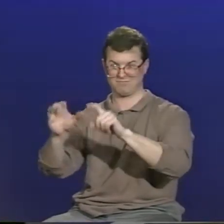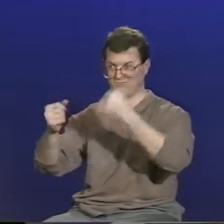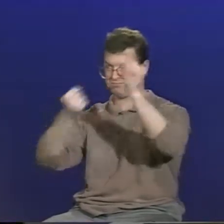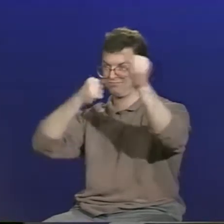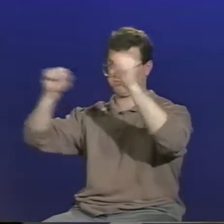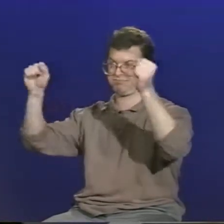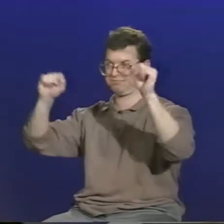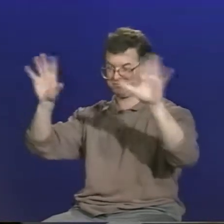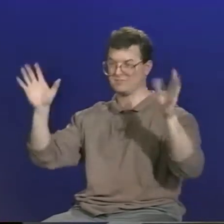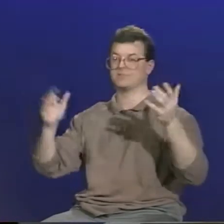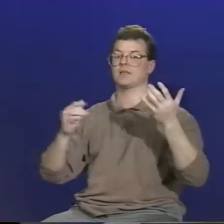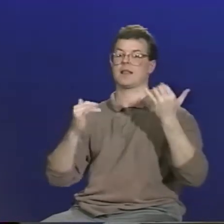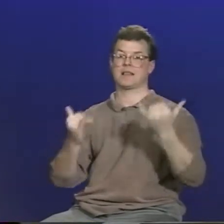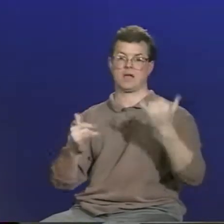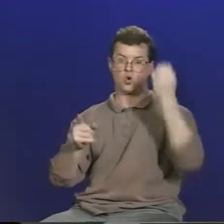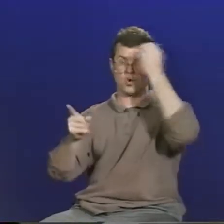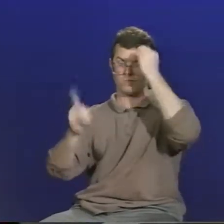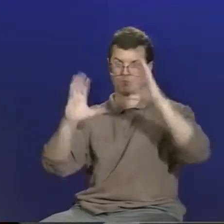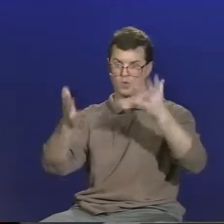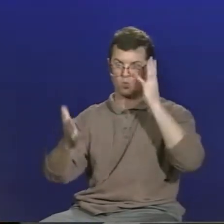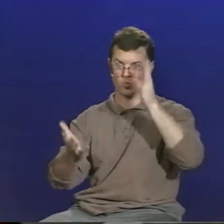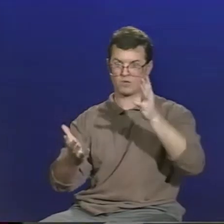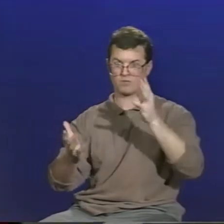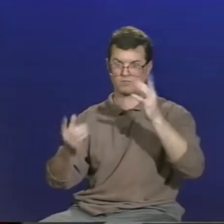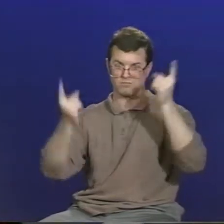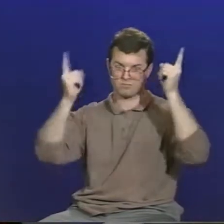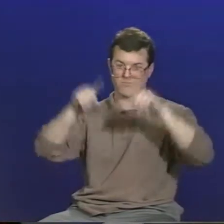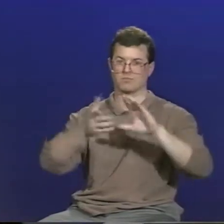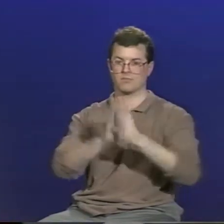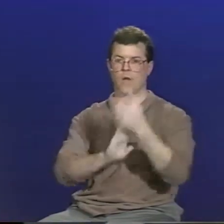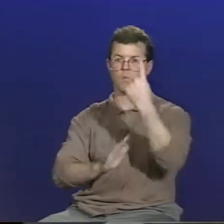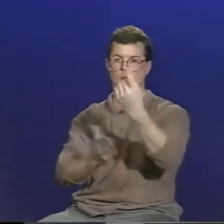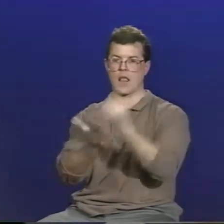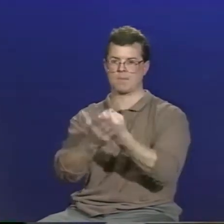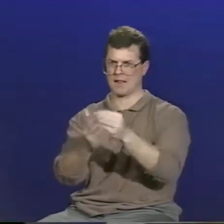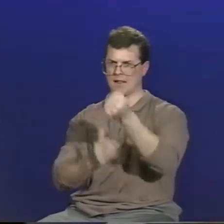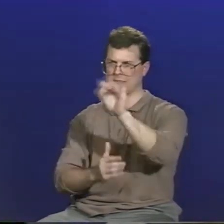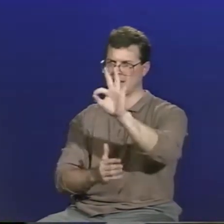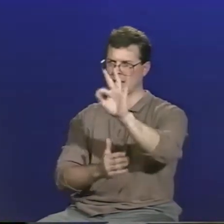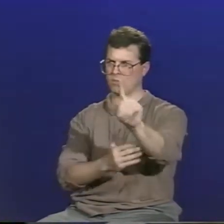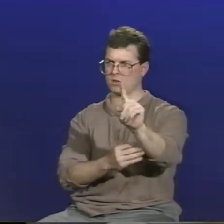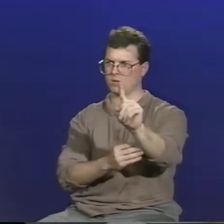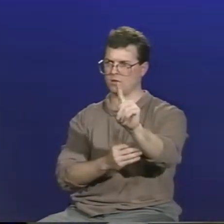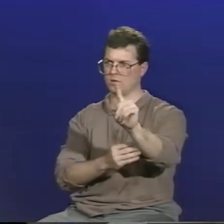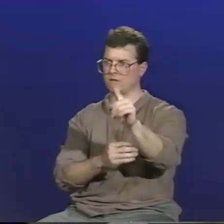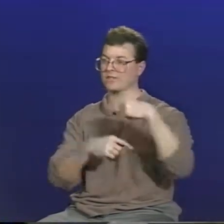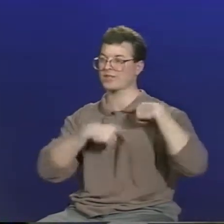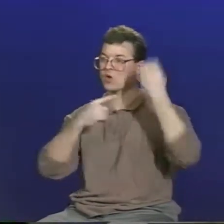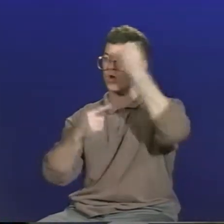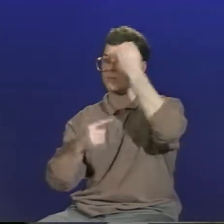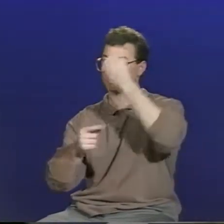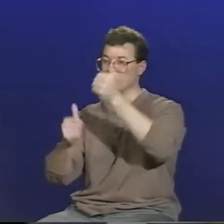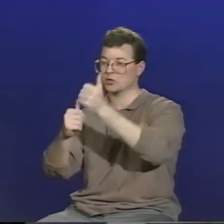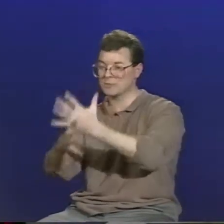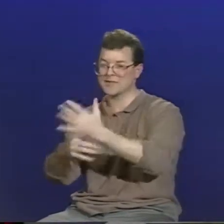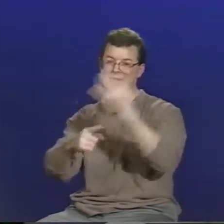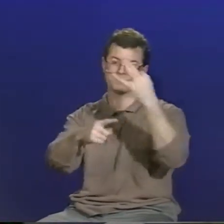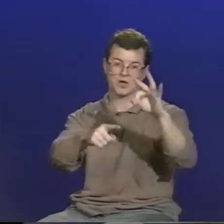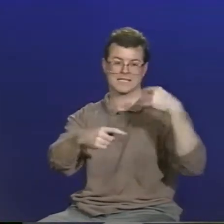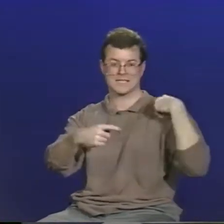And now, with the destruction of communism and the talk of the new unified Europe in the next